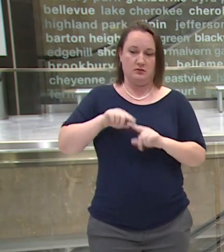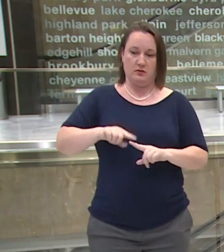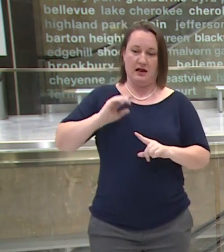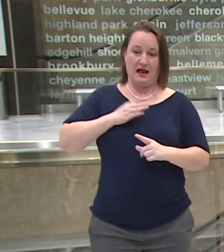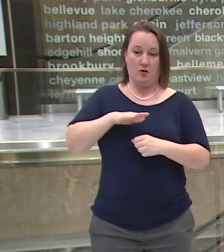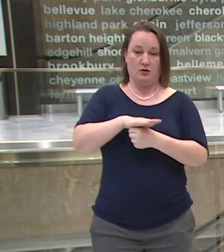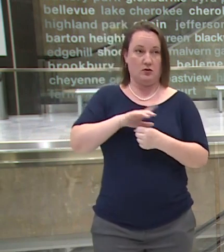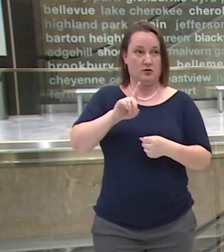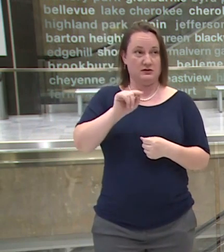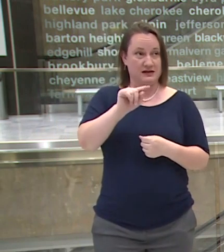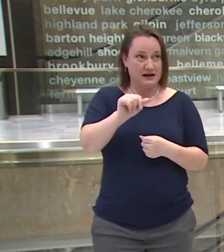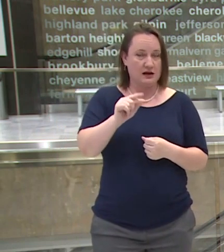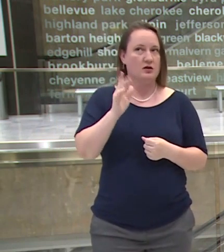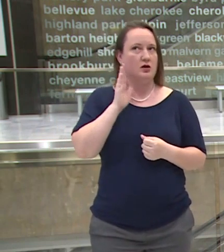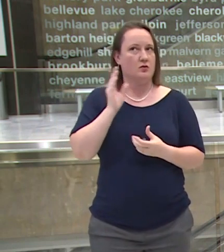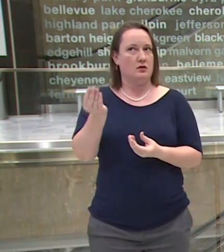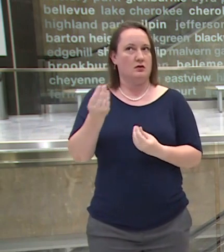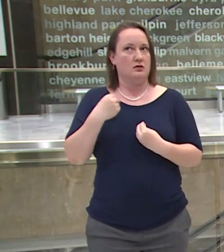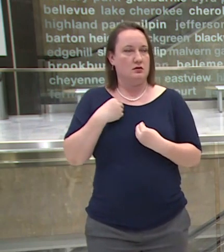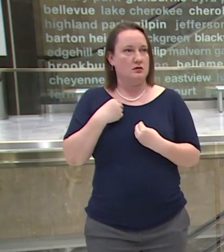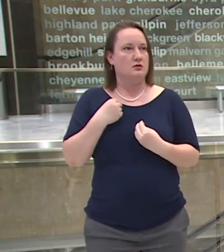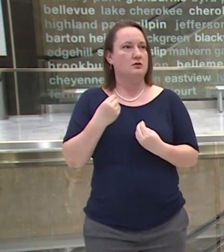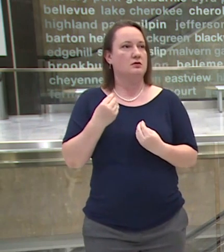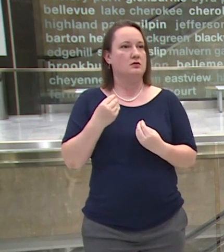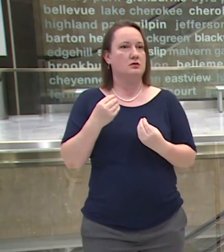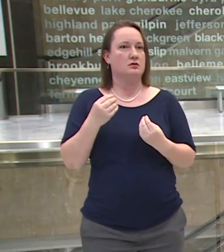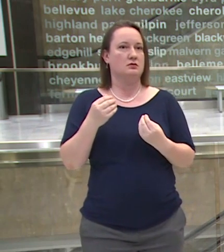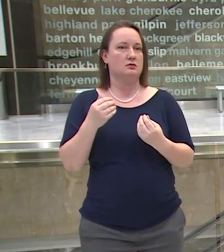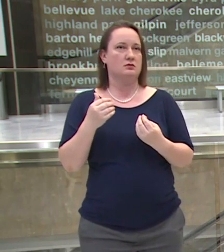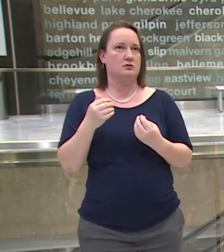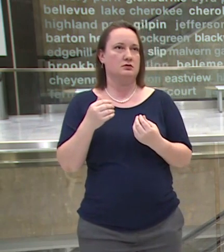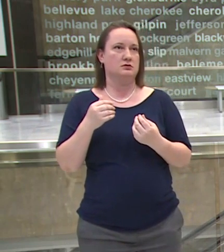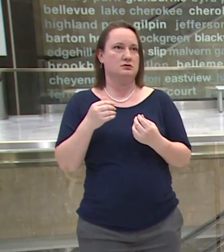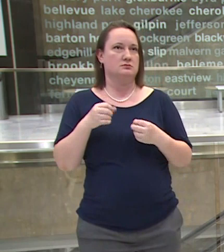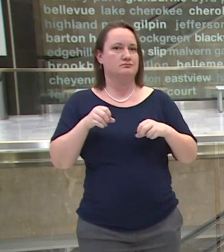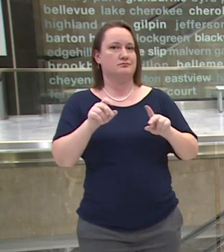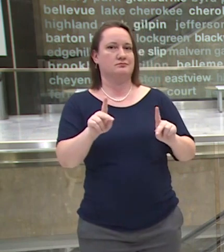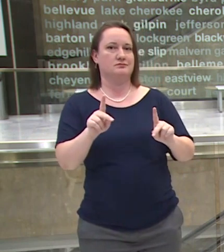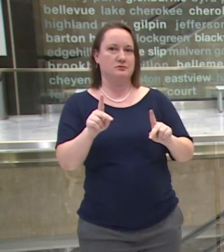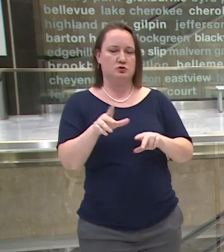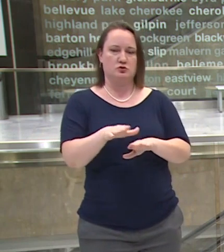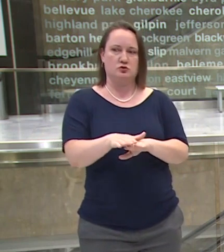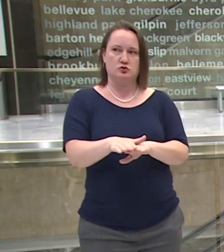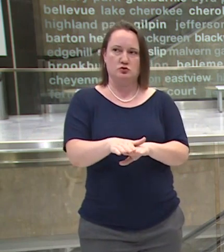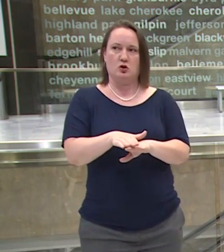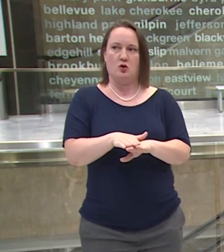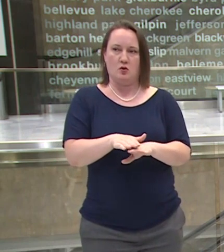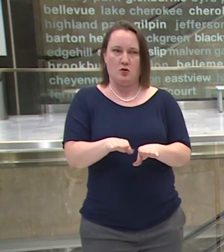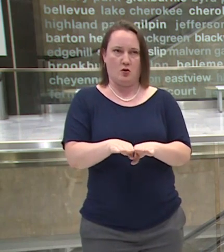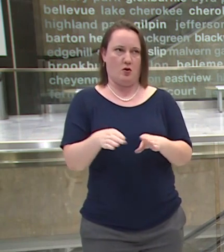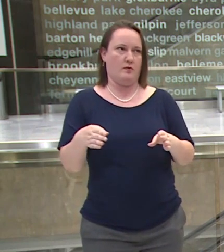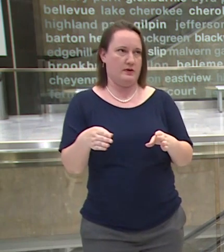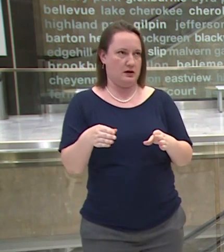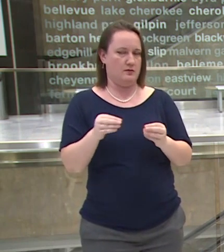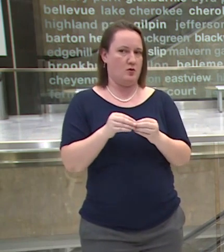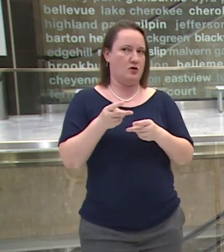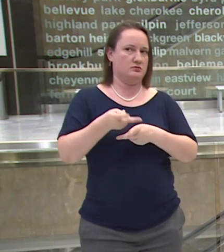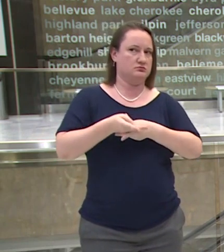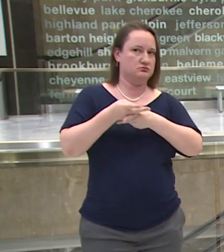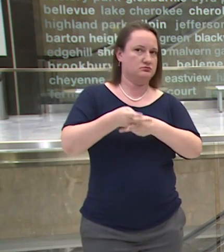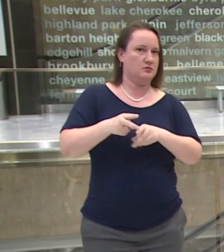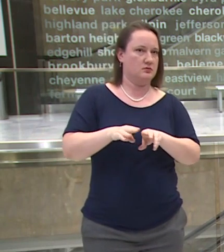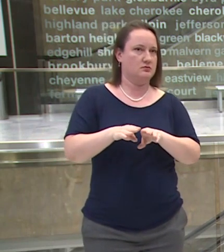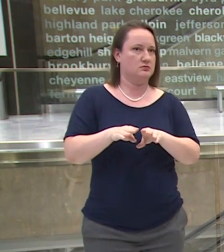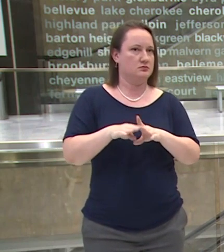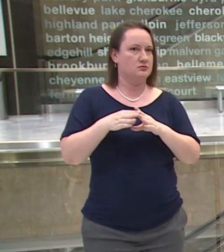city that they will give us the the ability to be a little bit slower and a little bit more cautious about entering phase